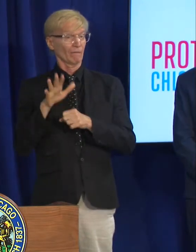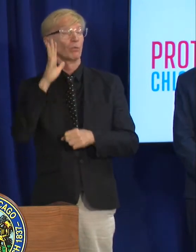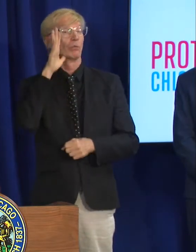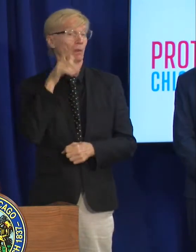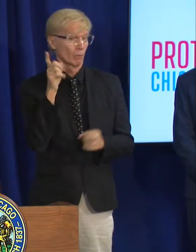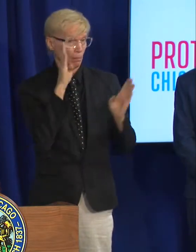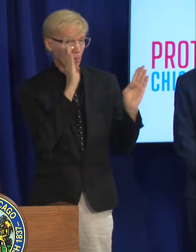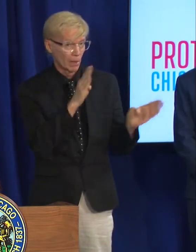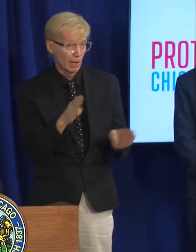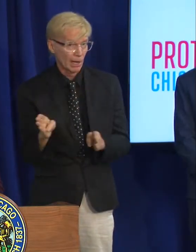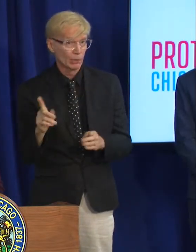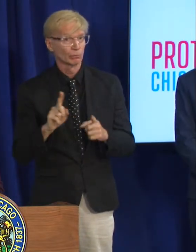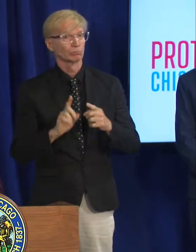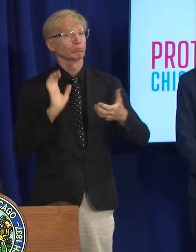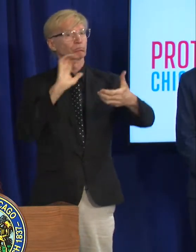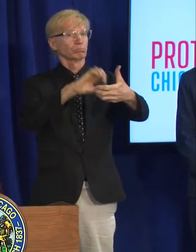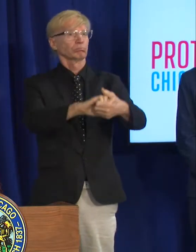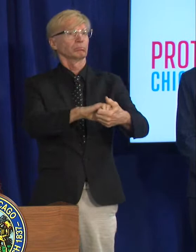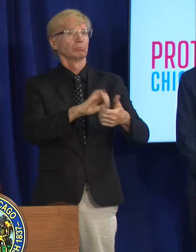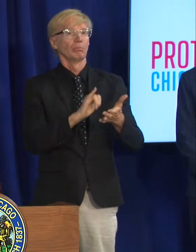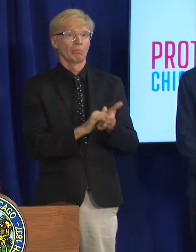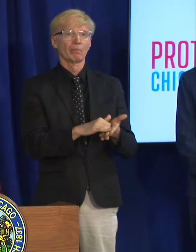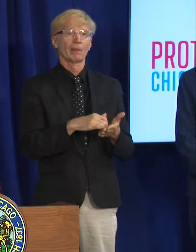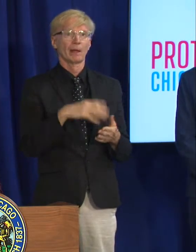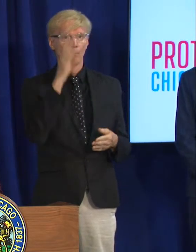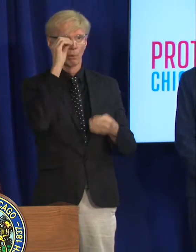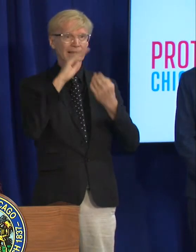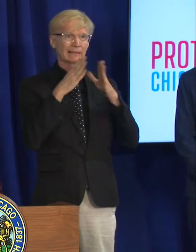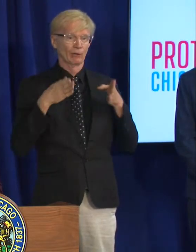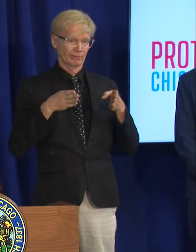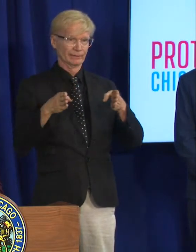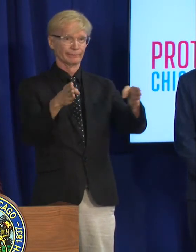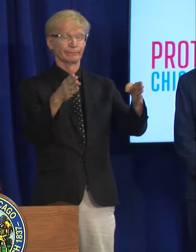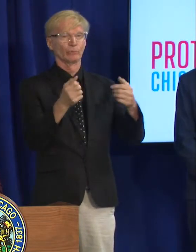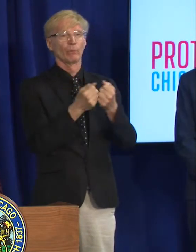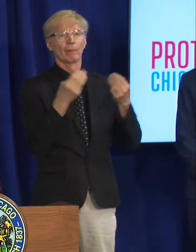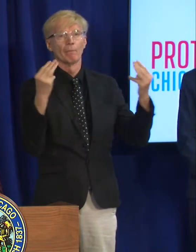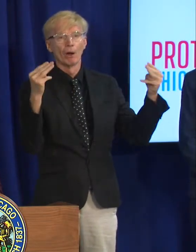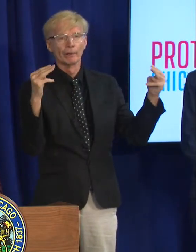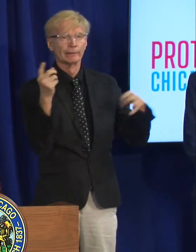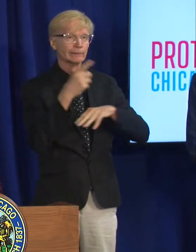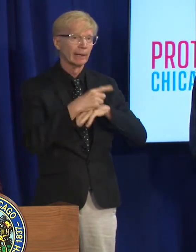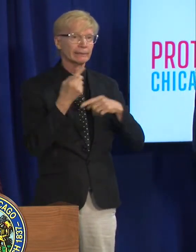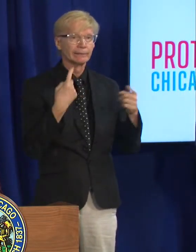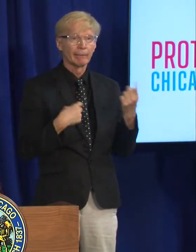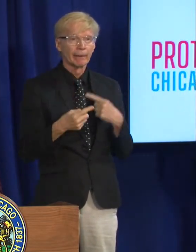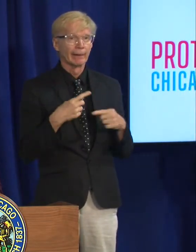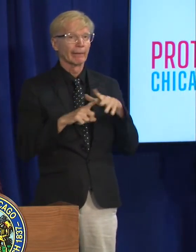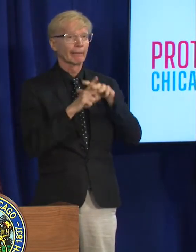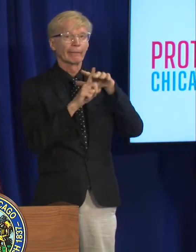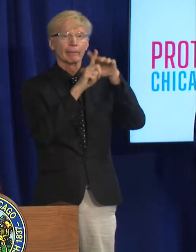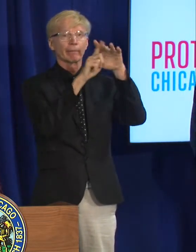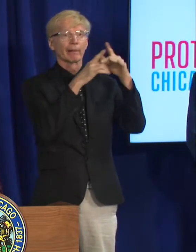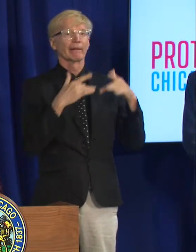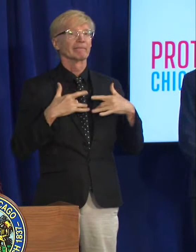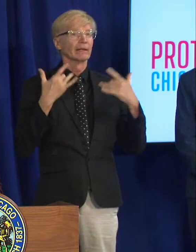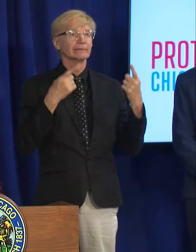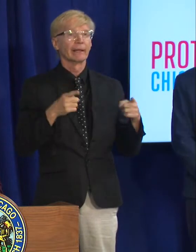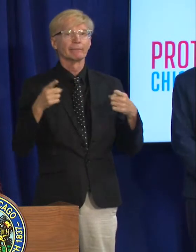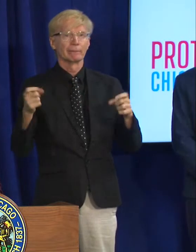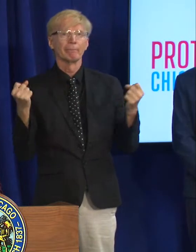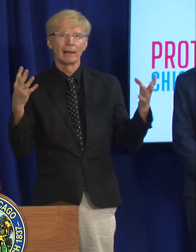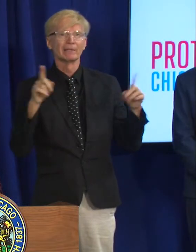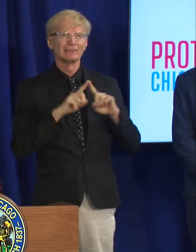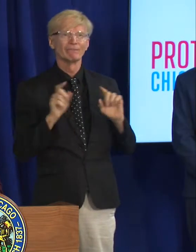at you know as far as partnering with these businesses when we talk about market days coming up and and what you know all the other festivals obviously